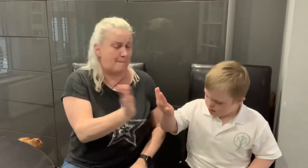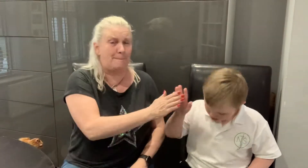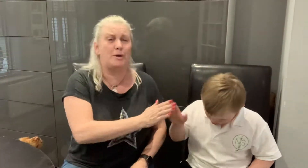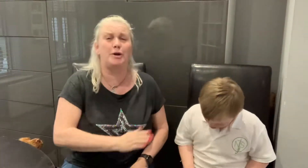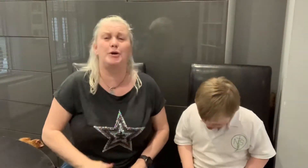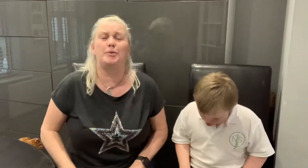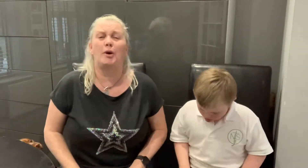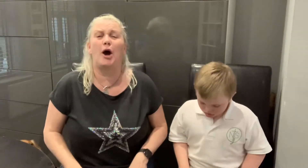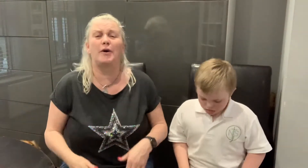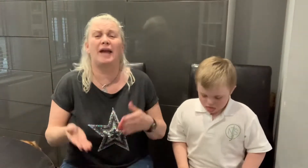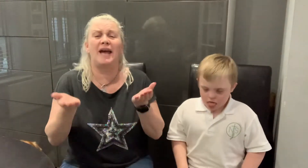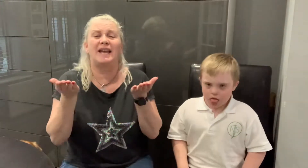Boom! Okay!